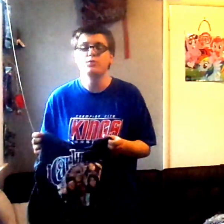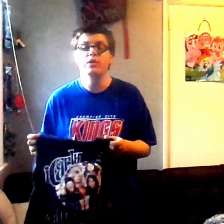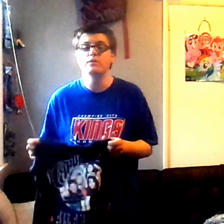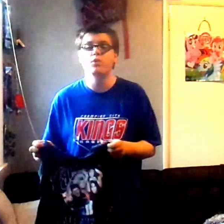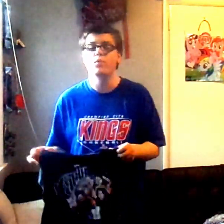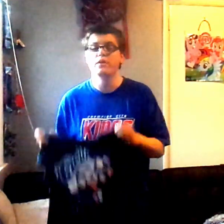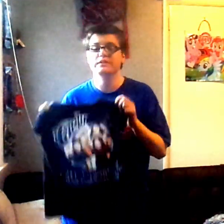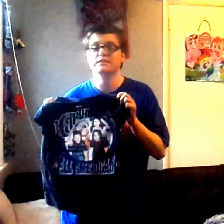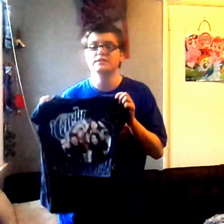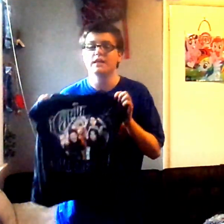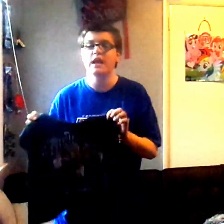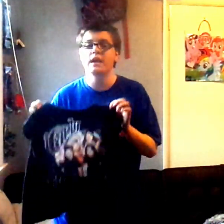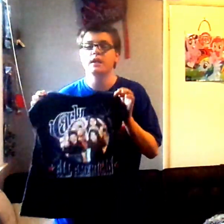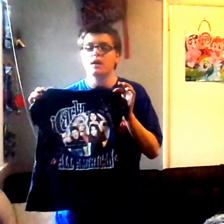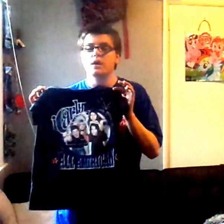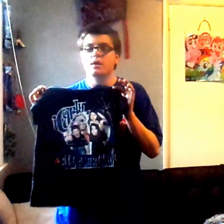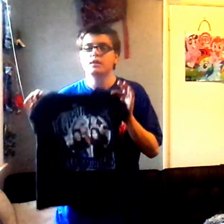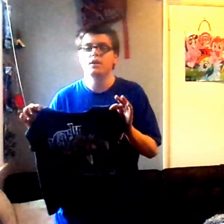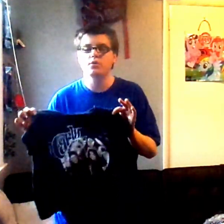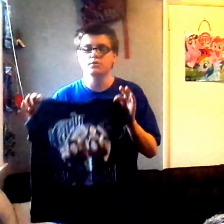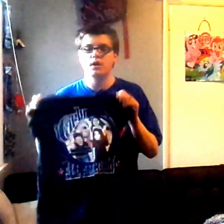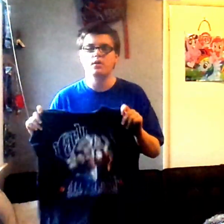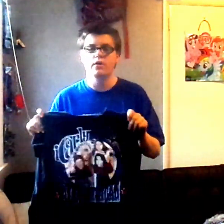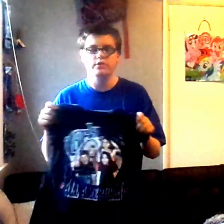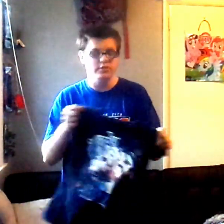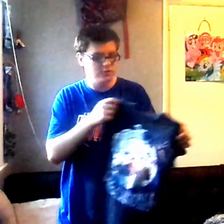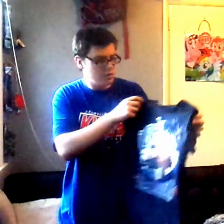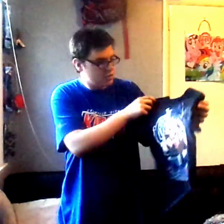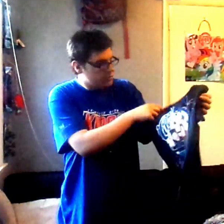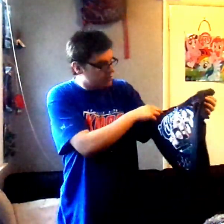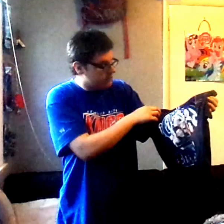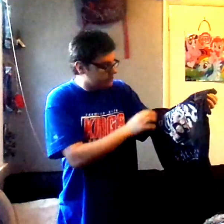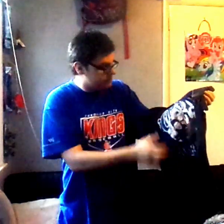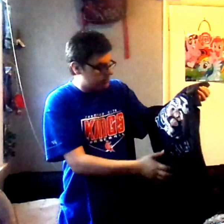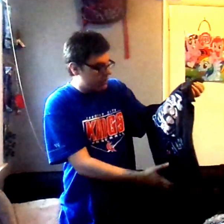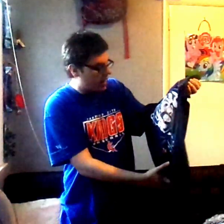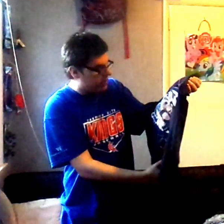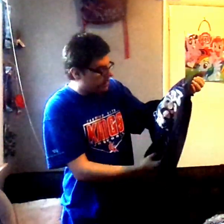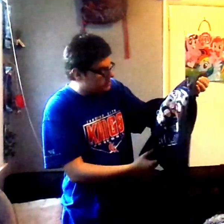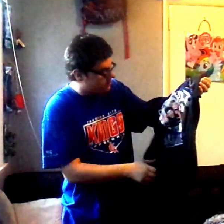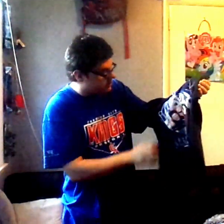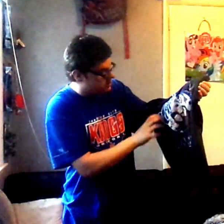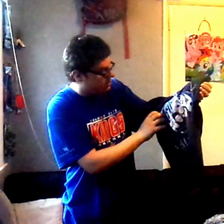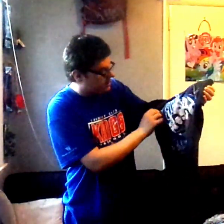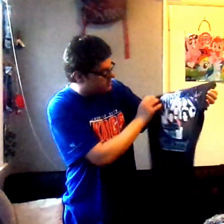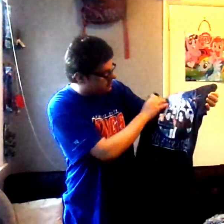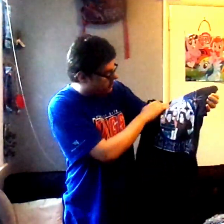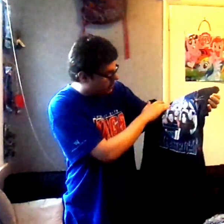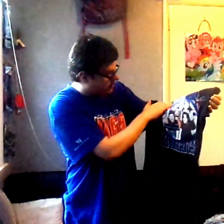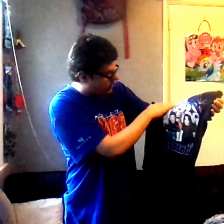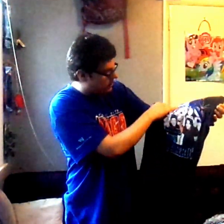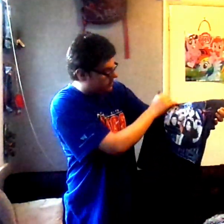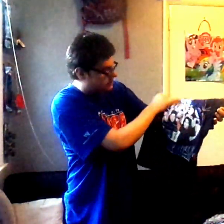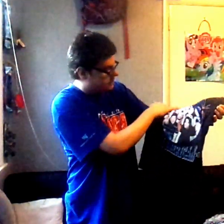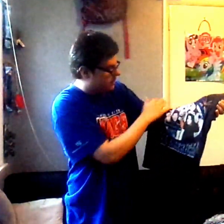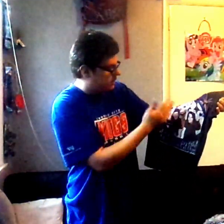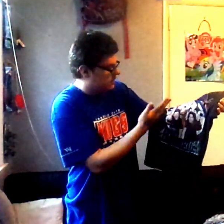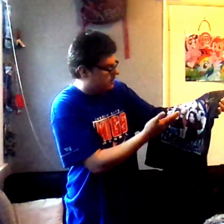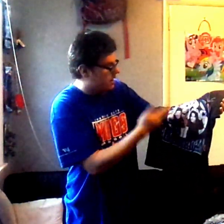2021. This is 10 years ago. This is, I mean, I still love the shirt. It's, it's, it